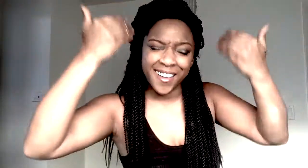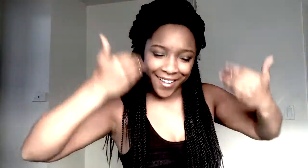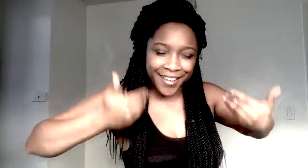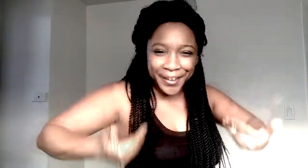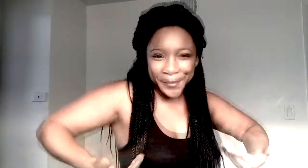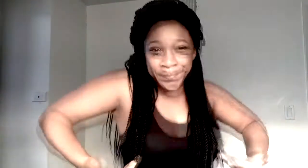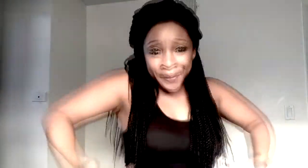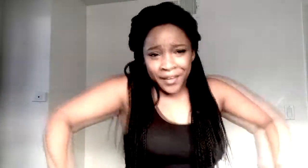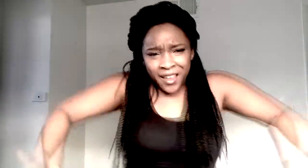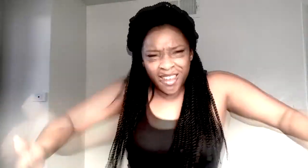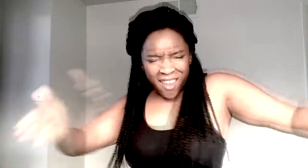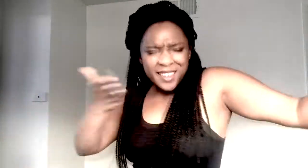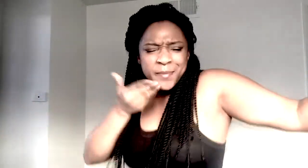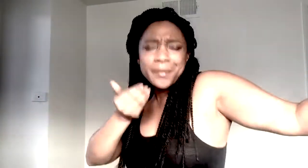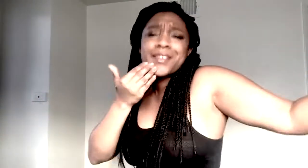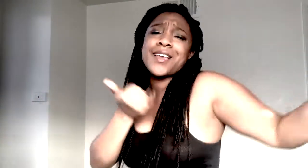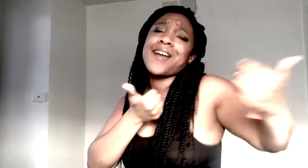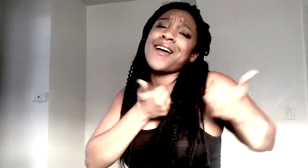So honey, now